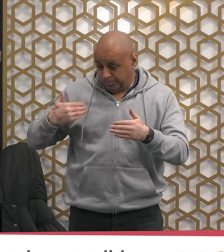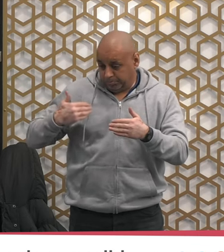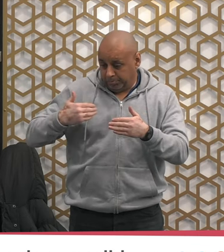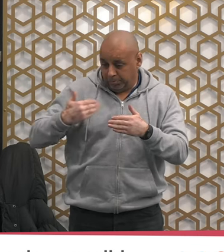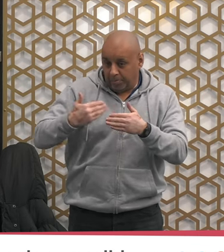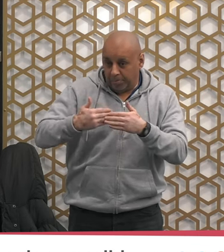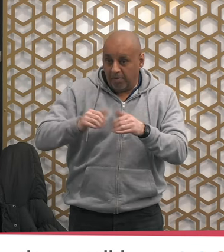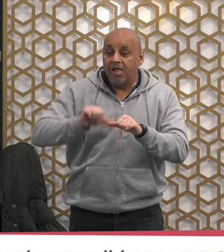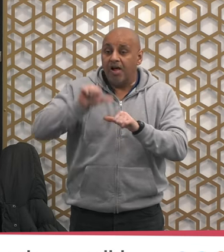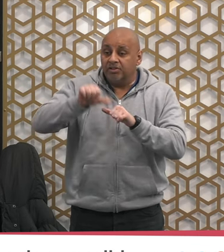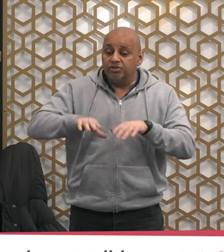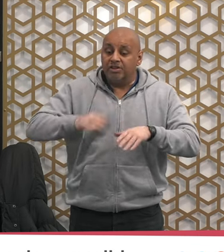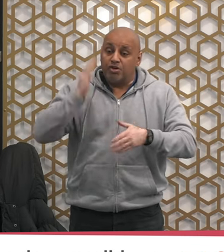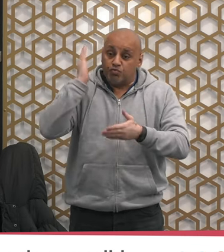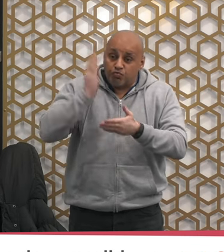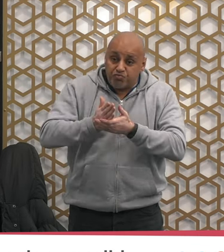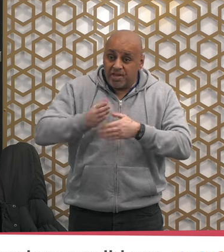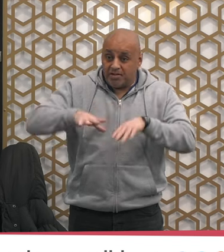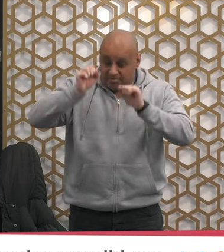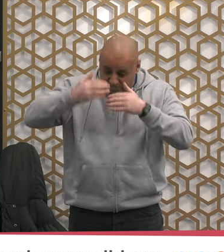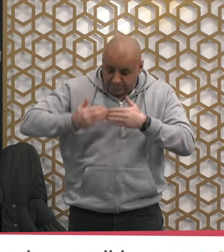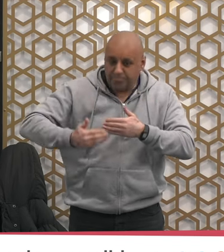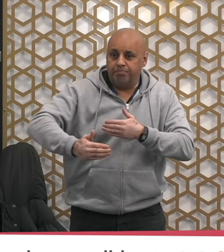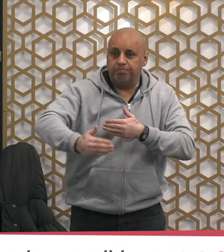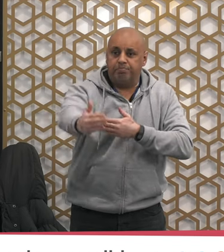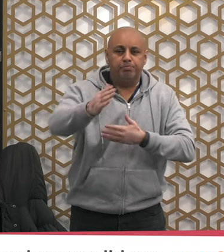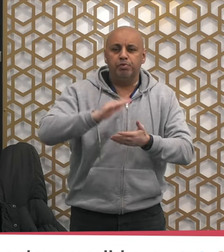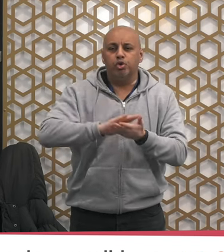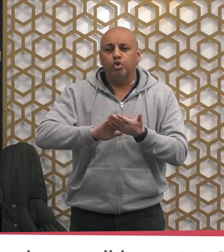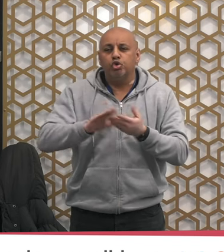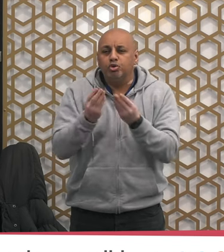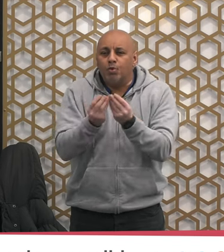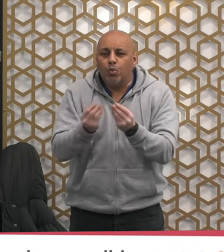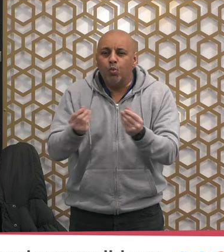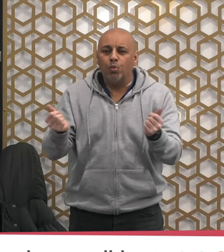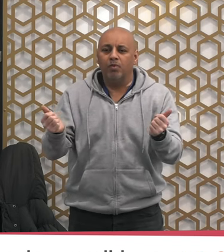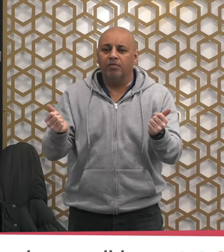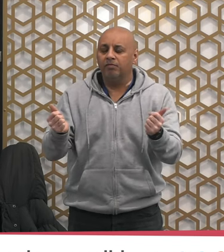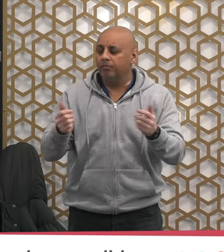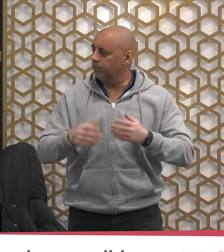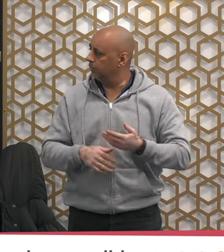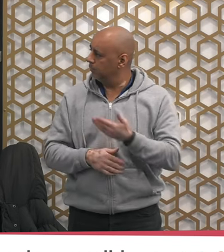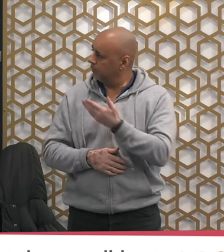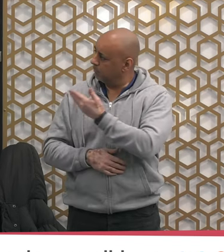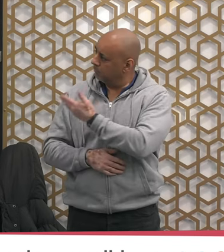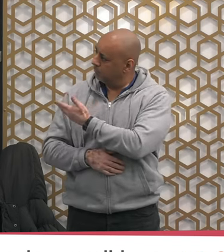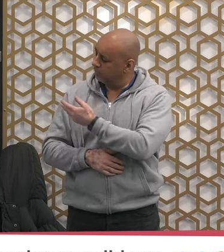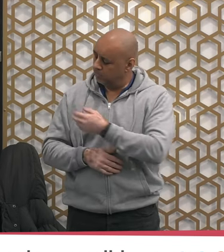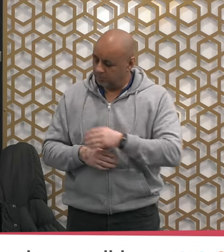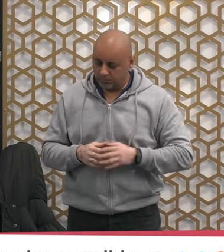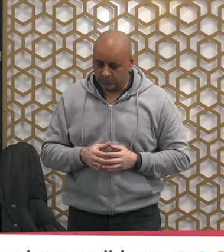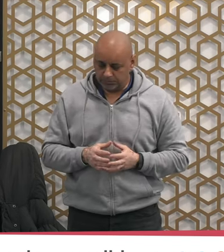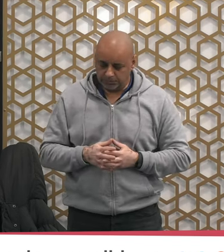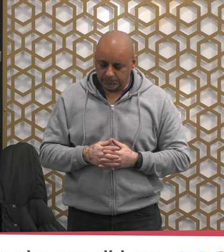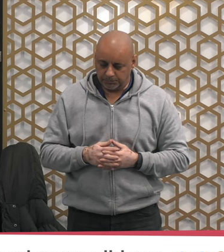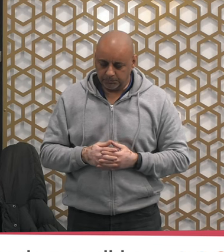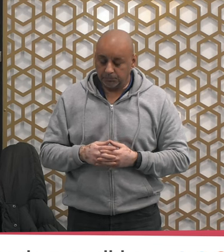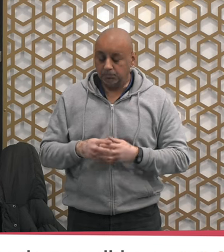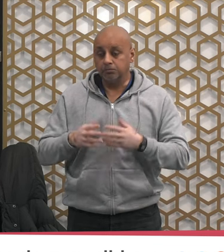Ramadan and another thing that we need to bear in mind with regards to the fasting within this month is the fasting